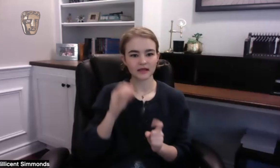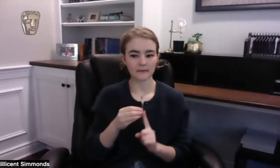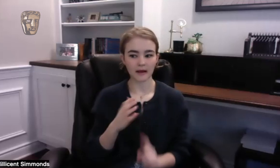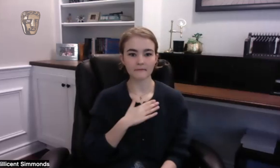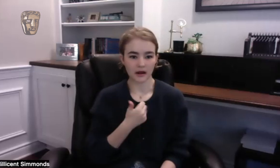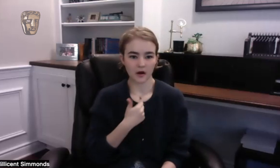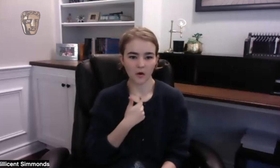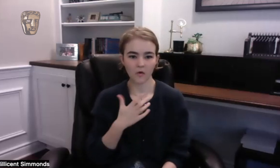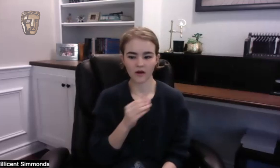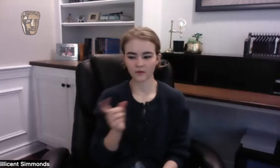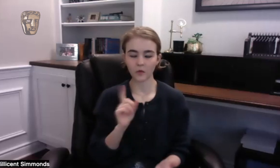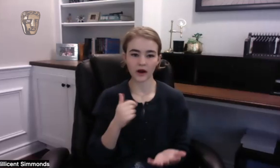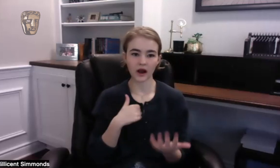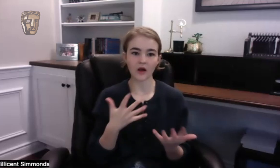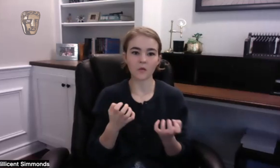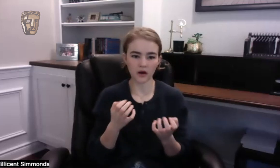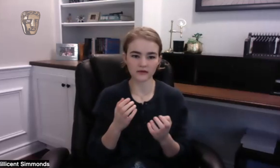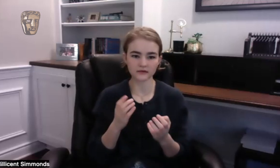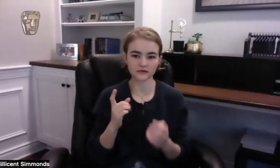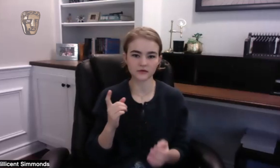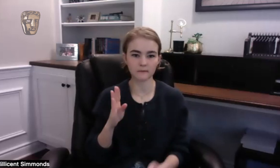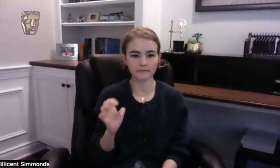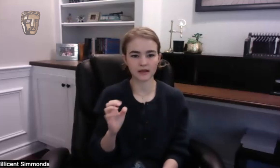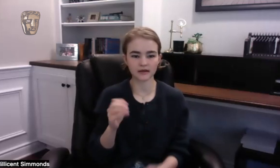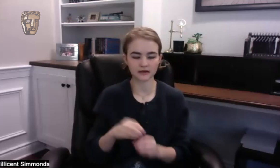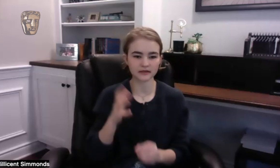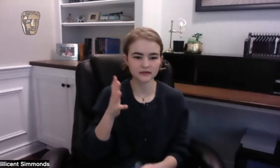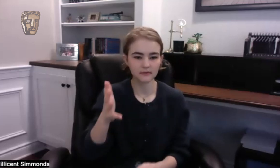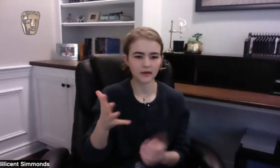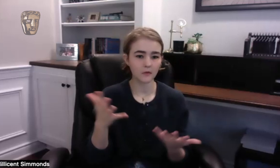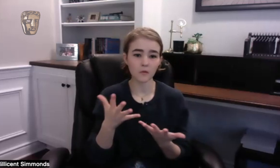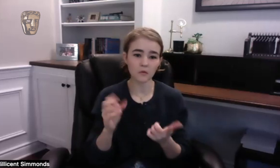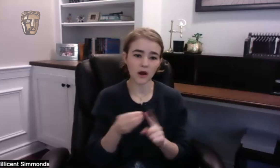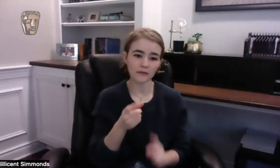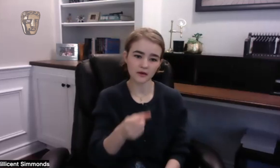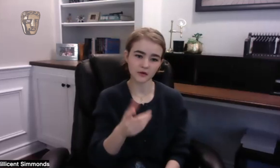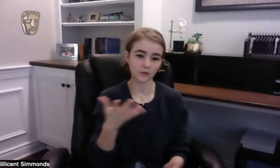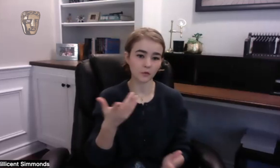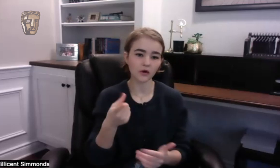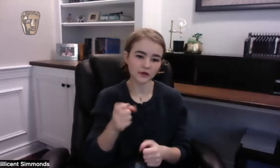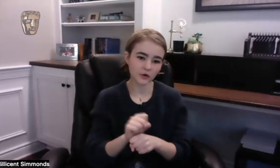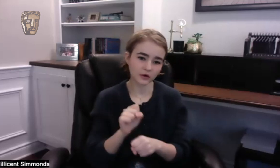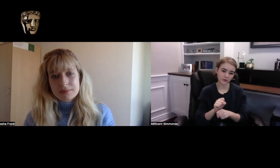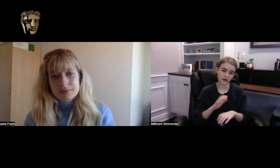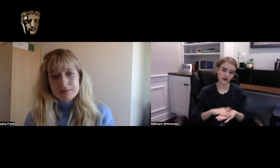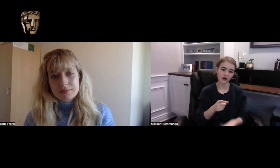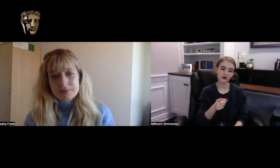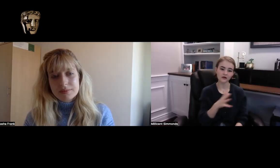about my own career and and what I you know what I want to be eventually and what about